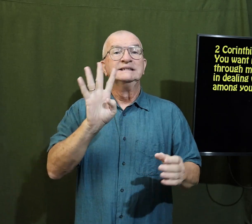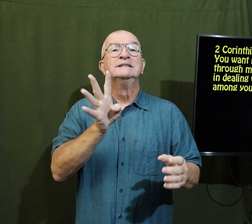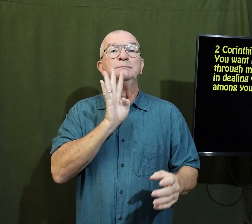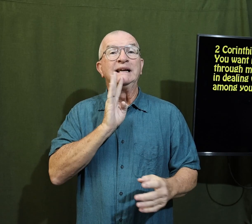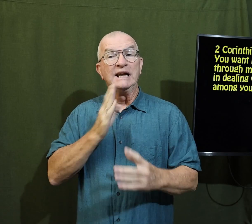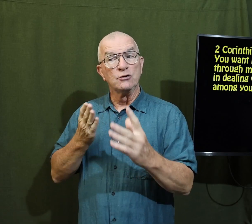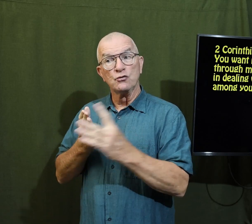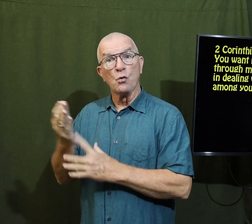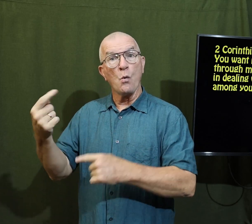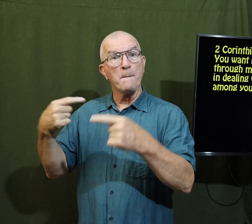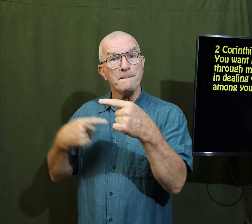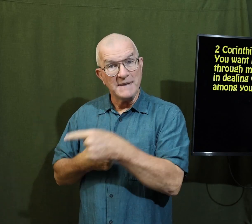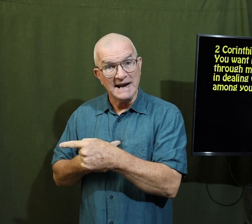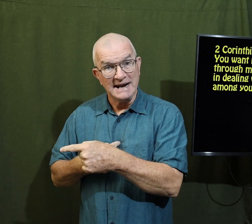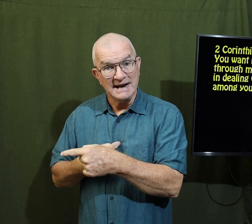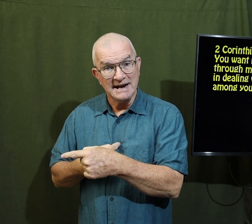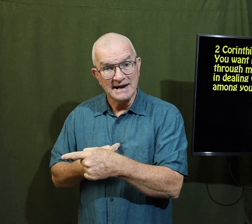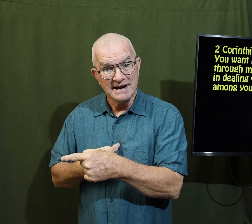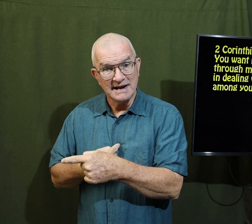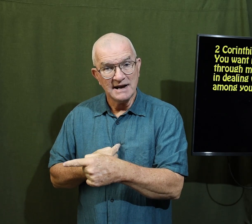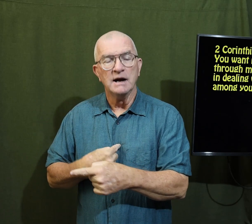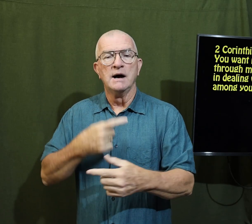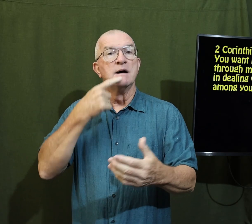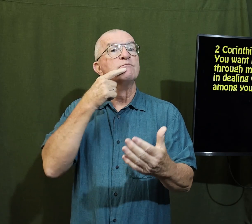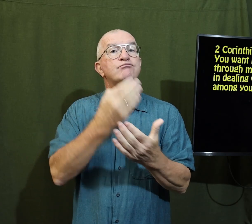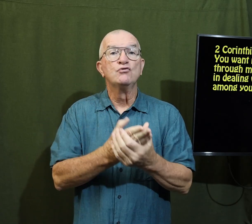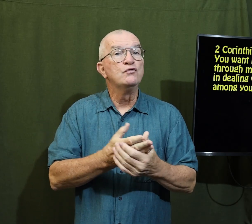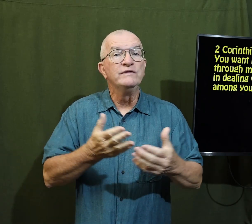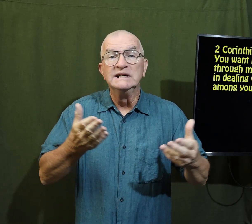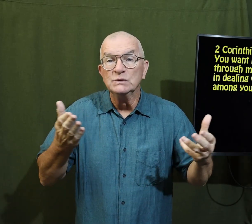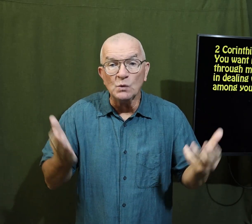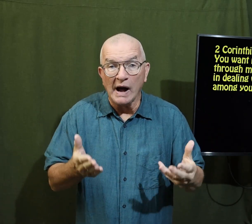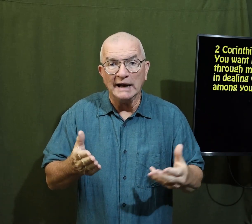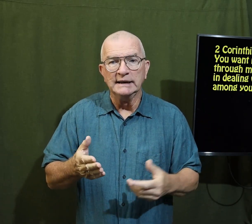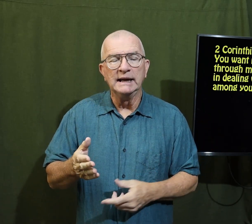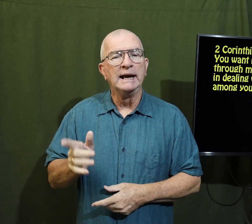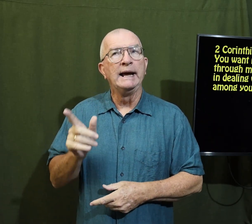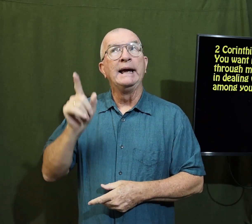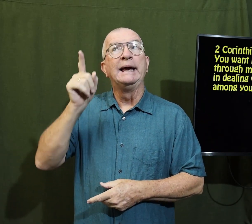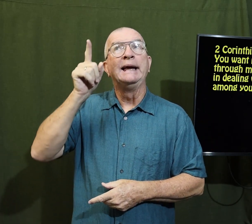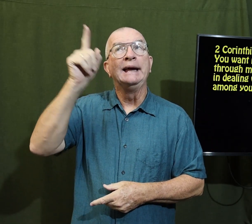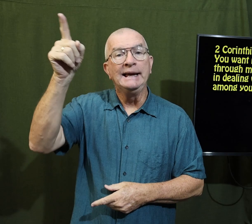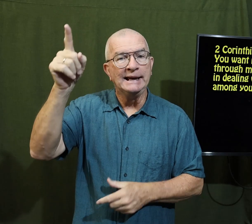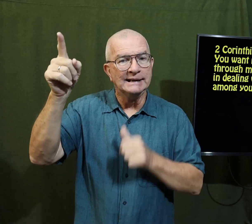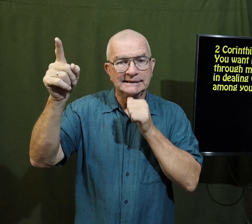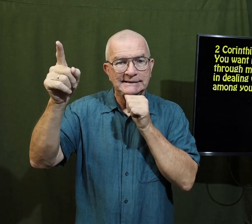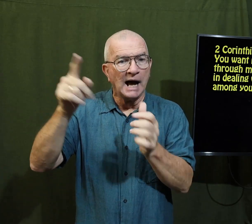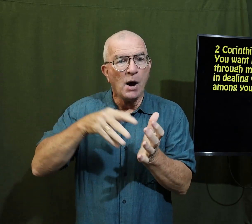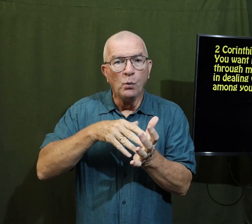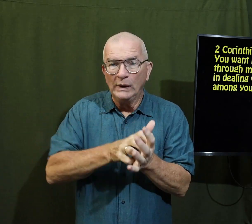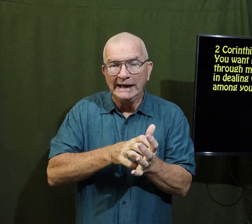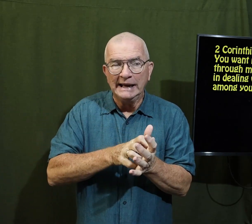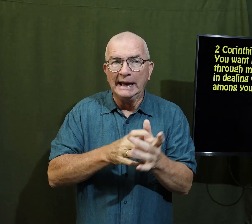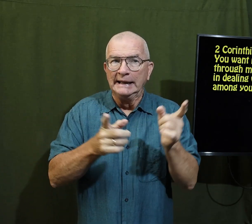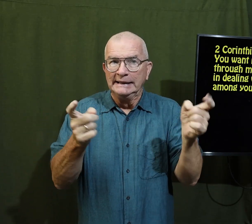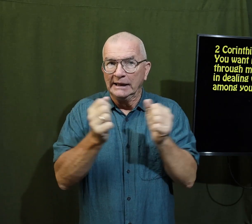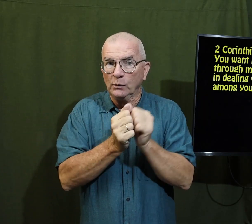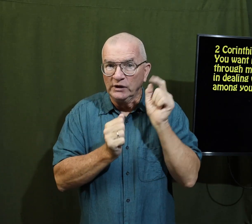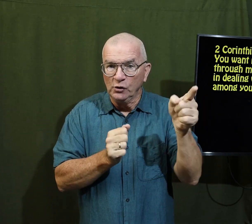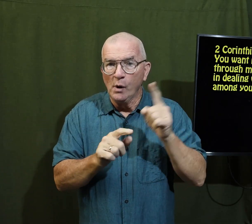is speaking through me? My proof is that he is not weak in dealing with